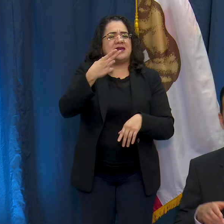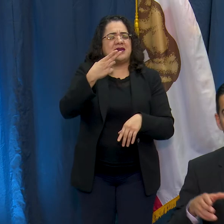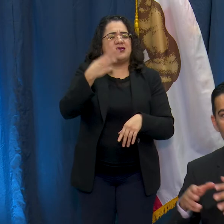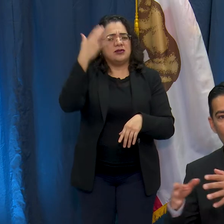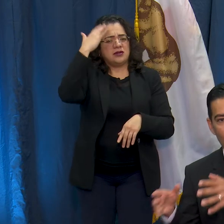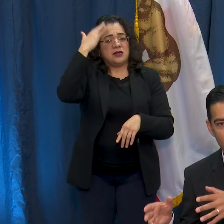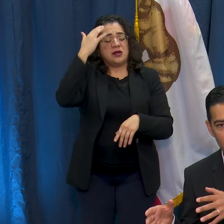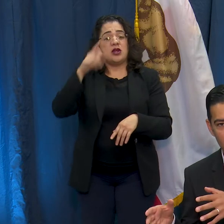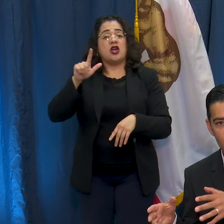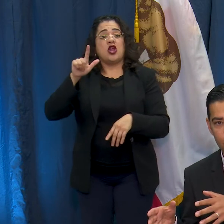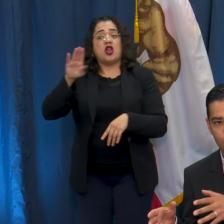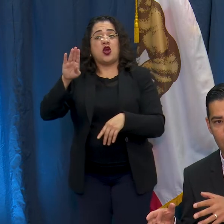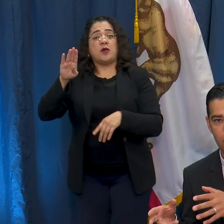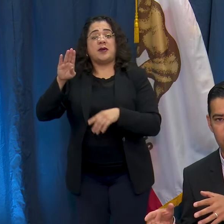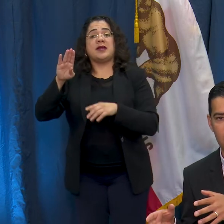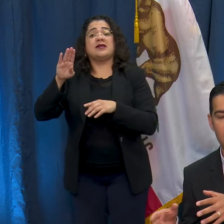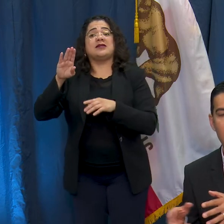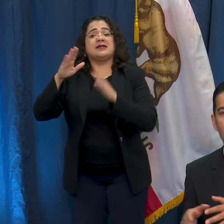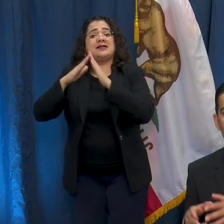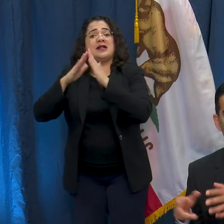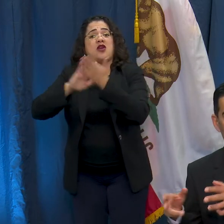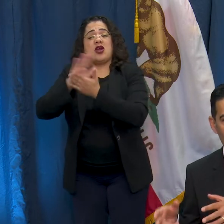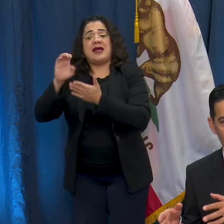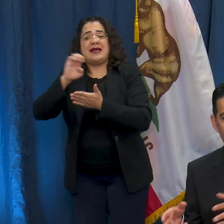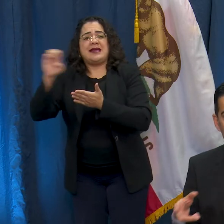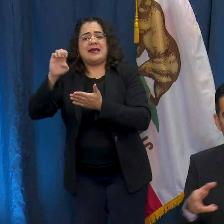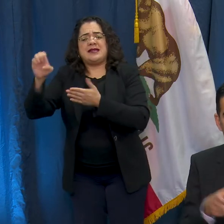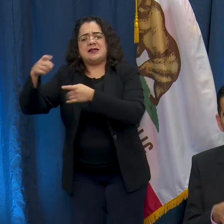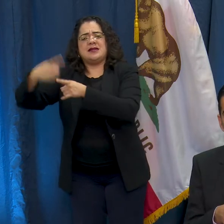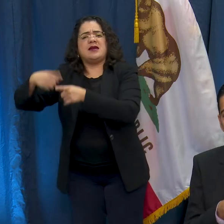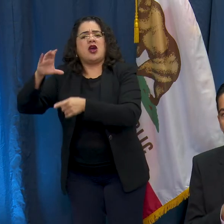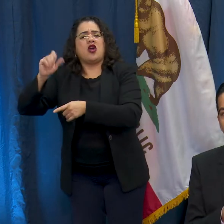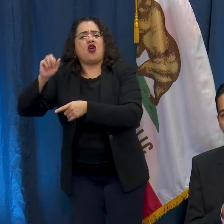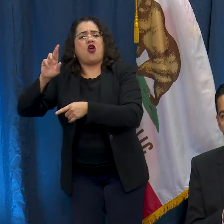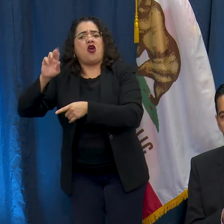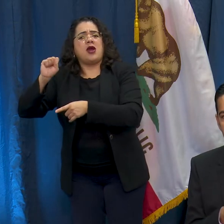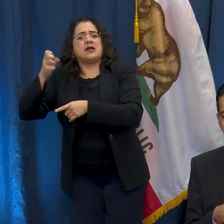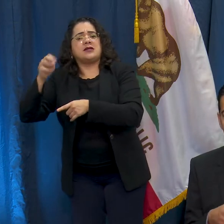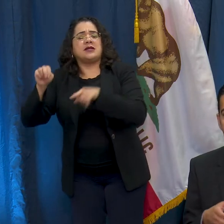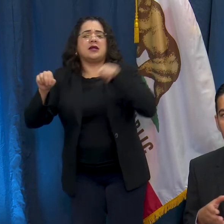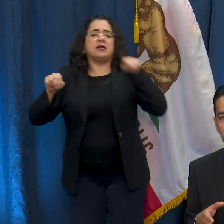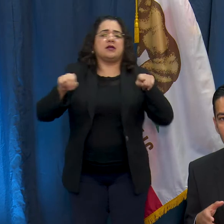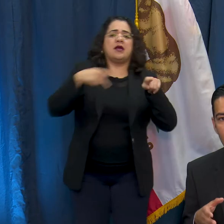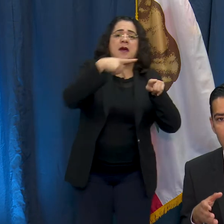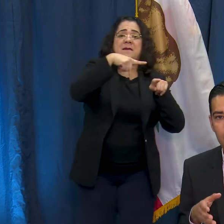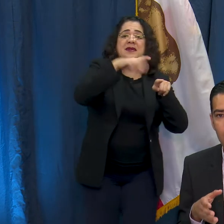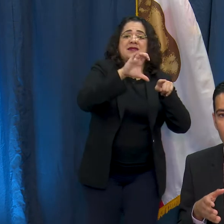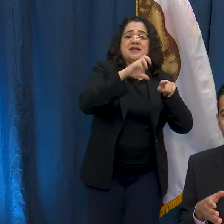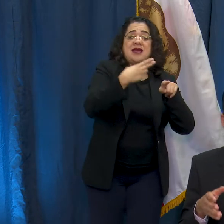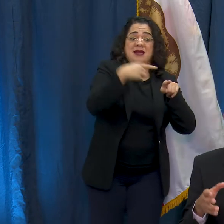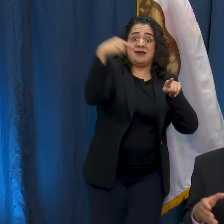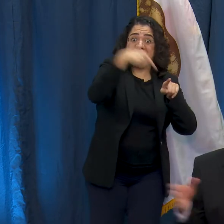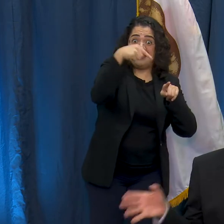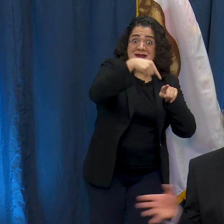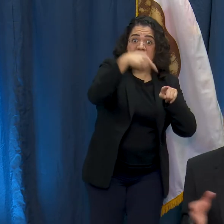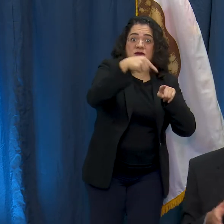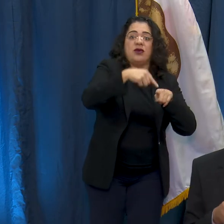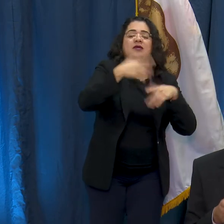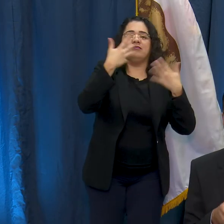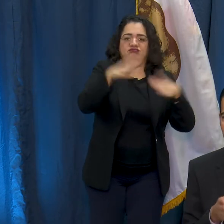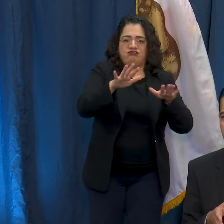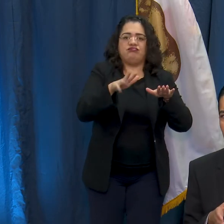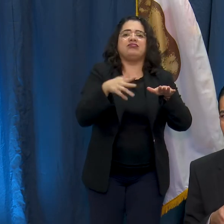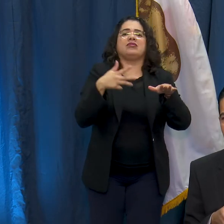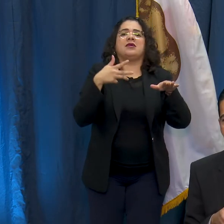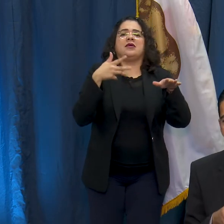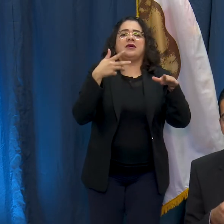campuses, one in the eastern part of the city off of Carson and of course the one on PCH. So Sandy is going to get into